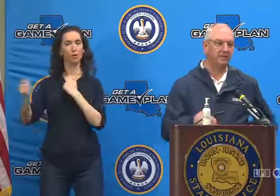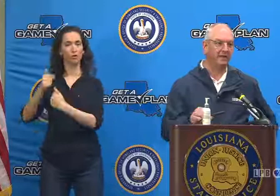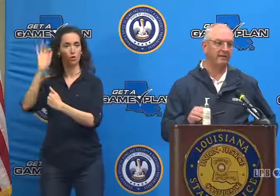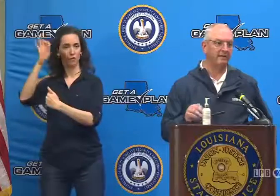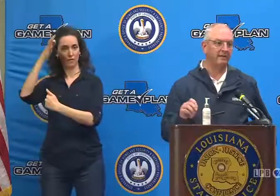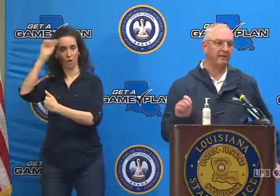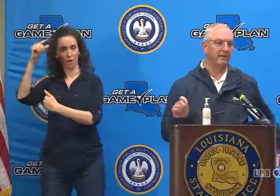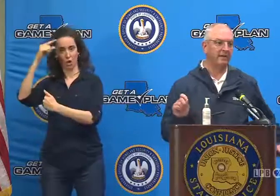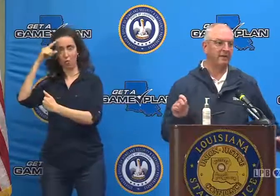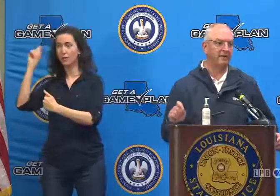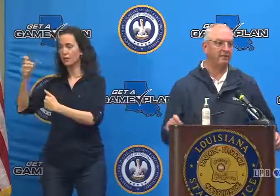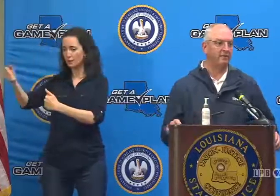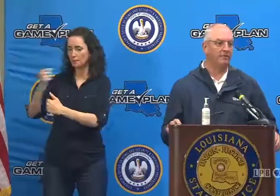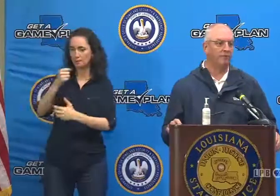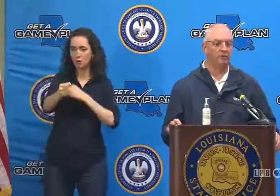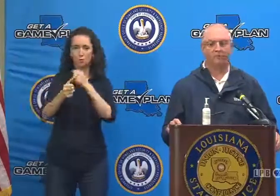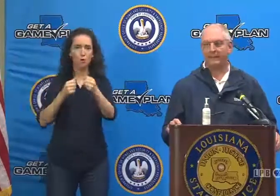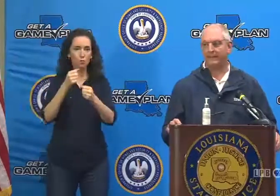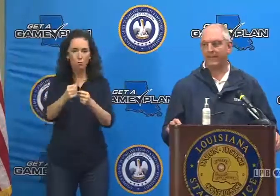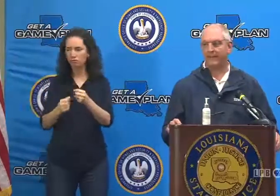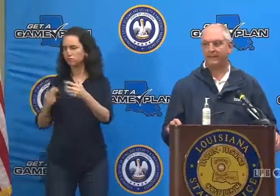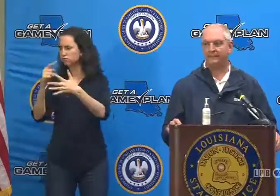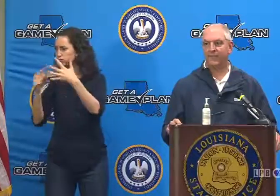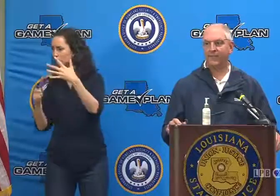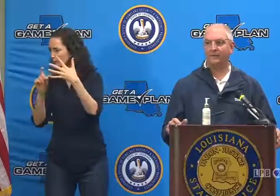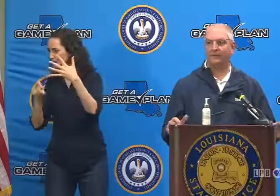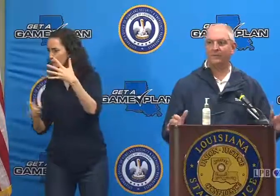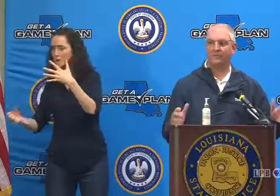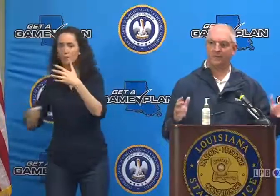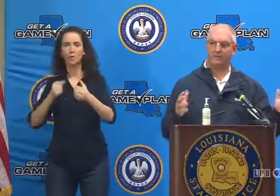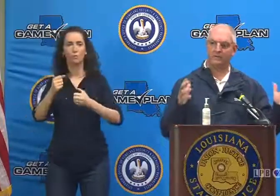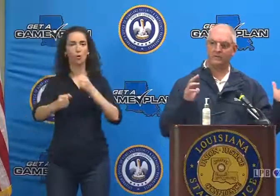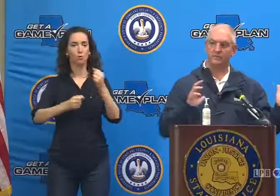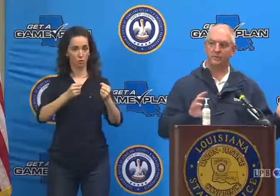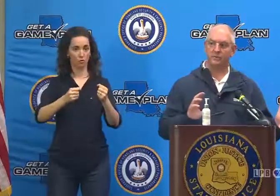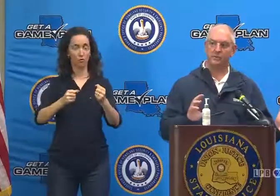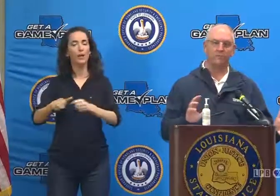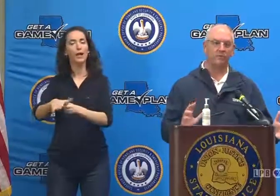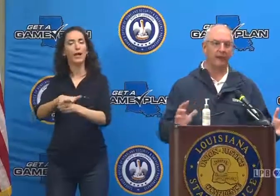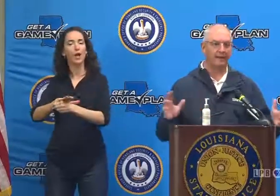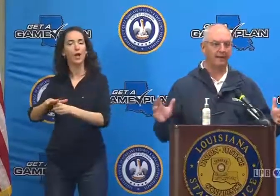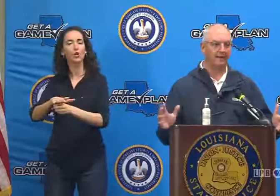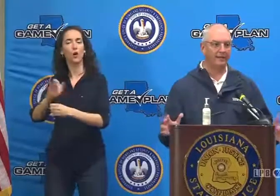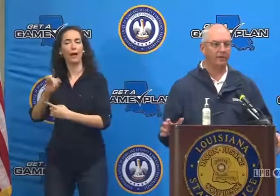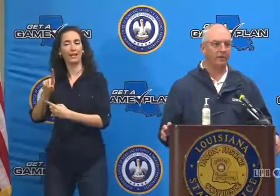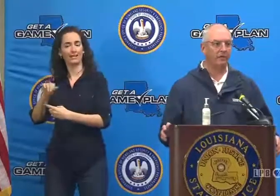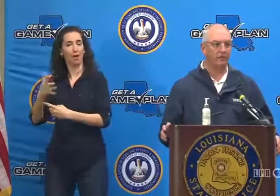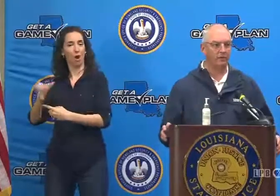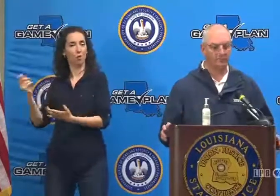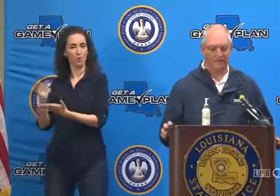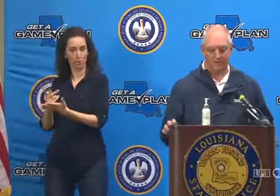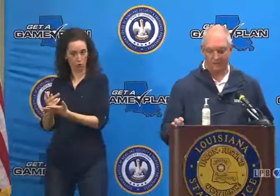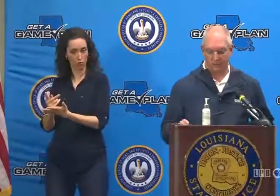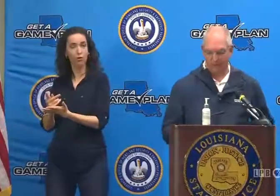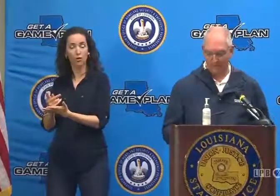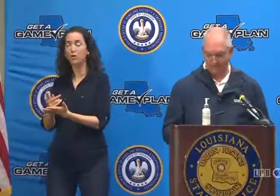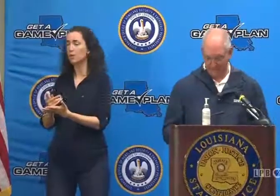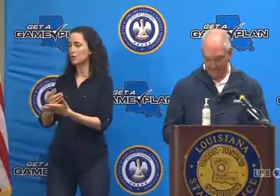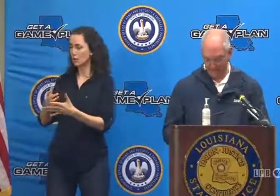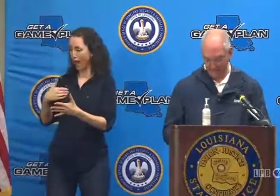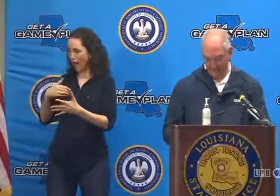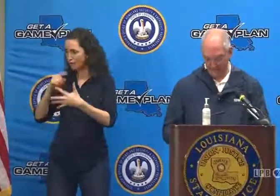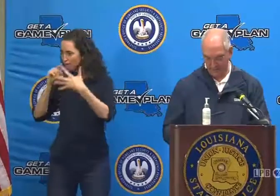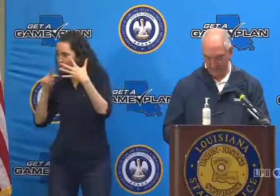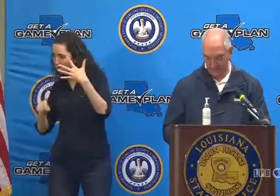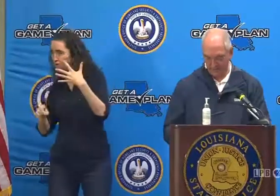in the state with respect to Ida, out of the parishes that were approved for Ida and anywhere in Louisiana that we might